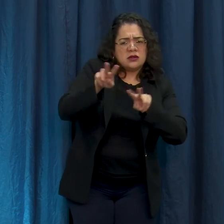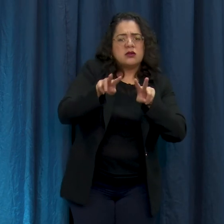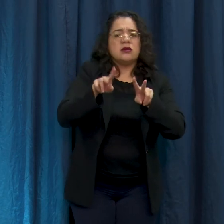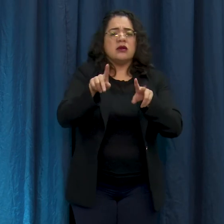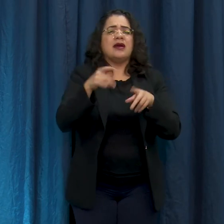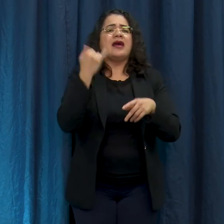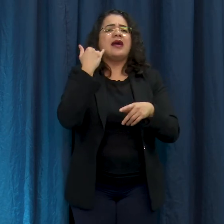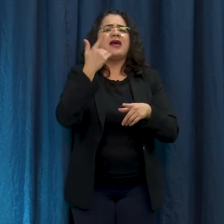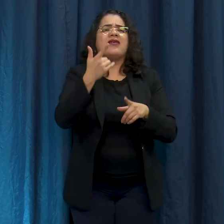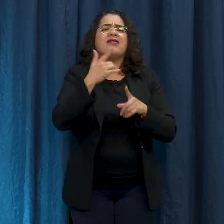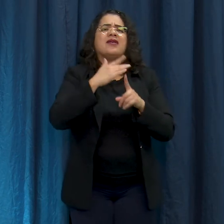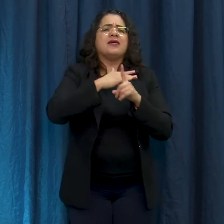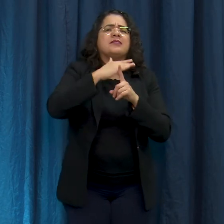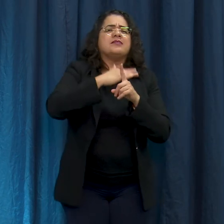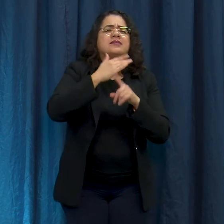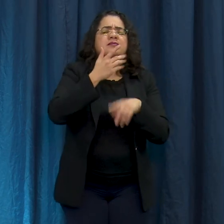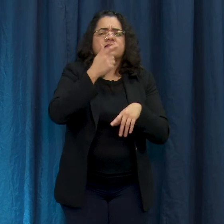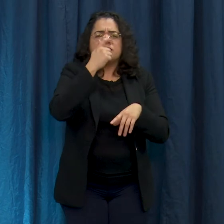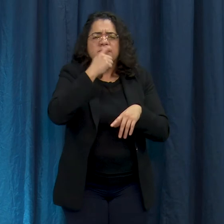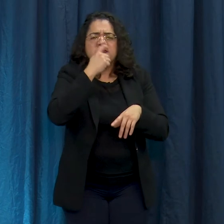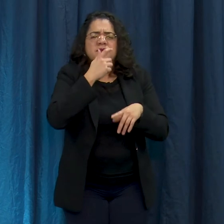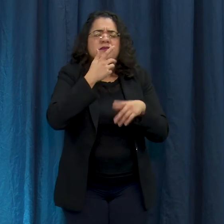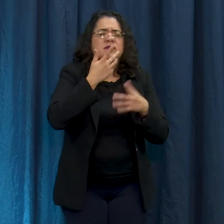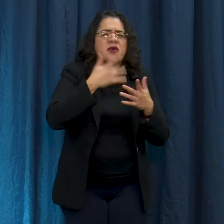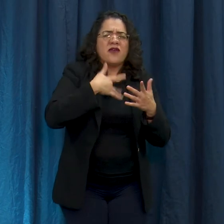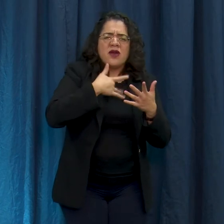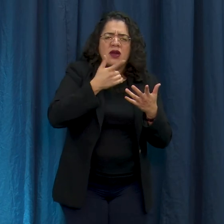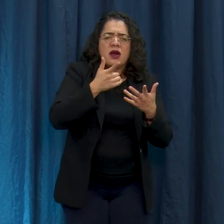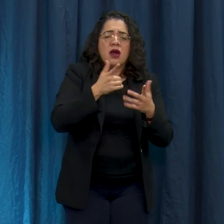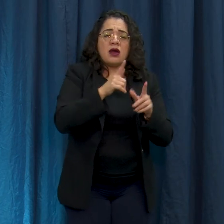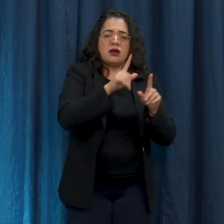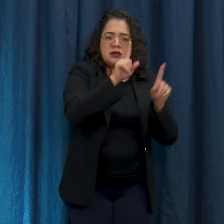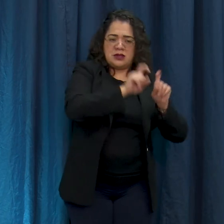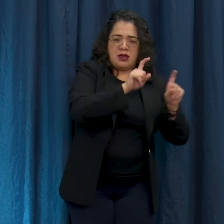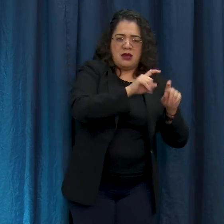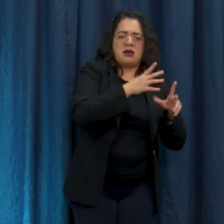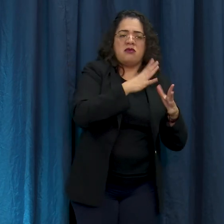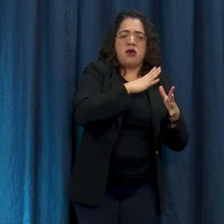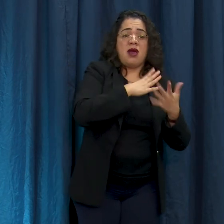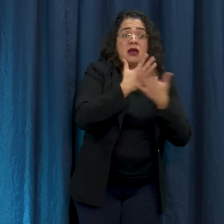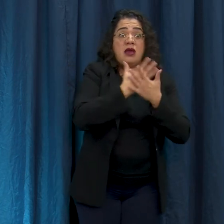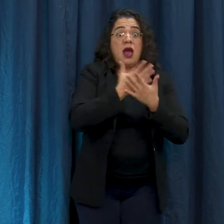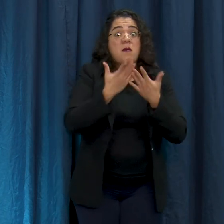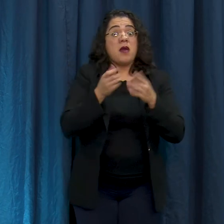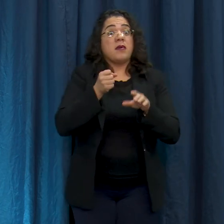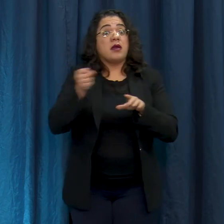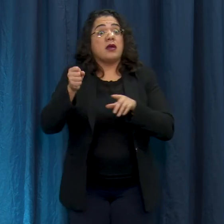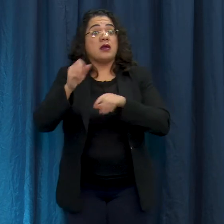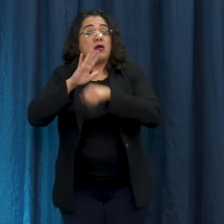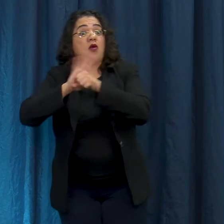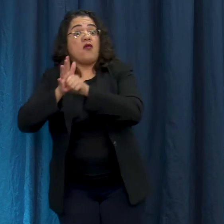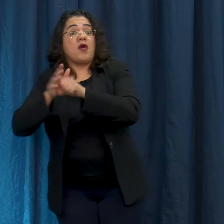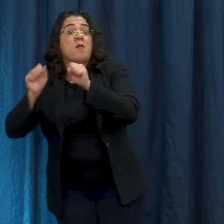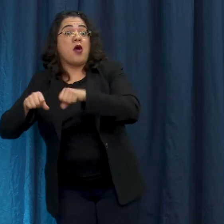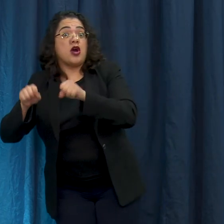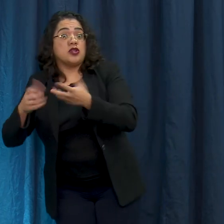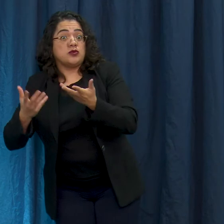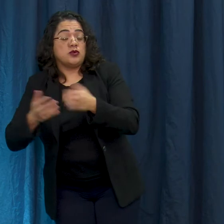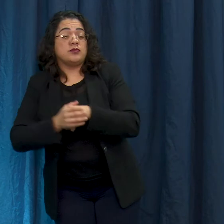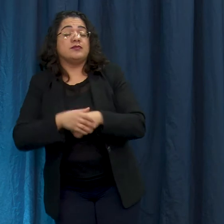leves de moderados de covert 19 la instalación del field hospital que está dentro de la arena de long beach